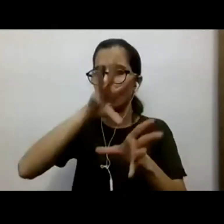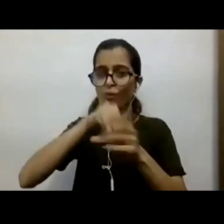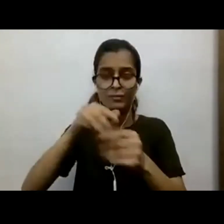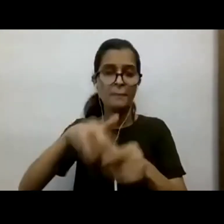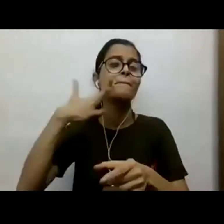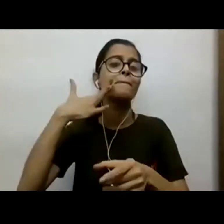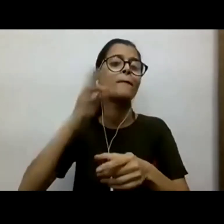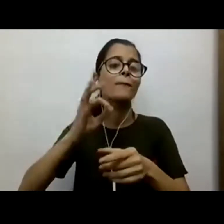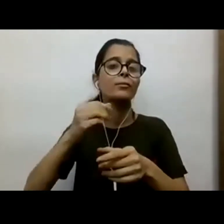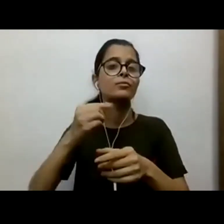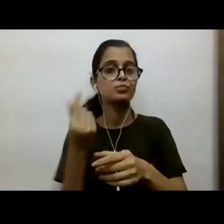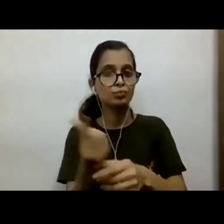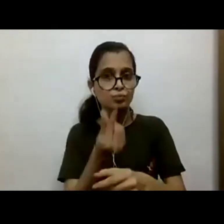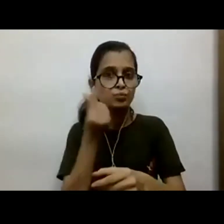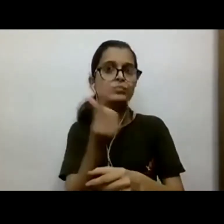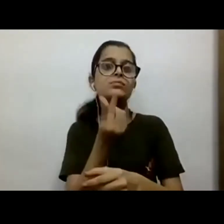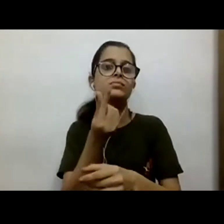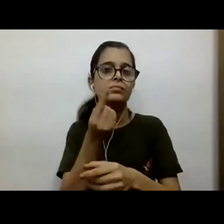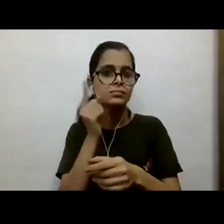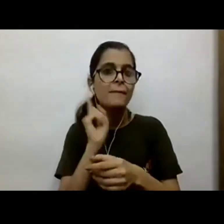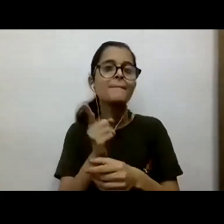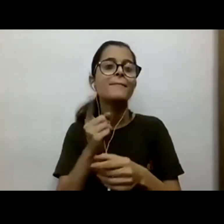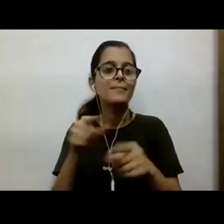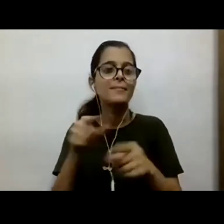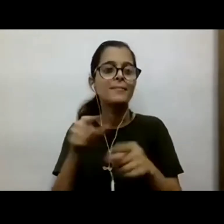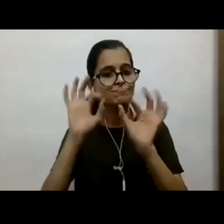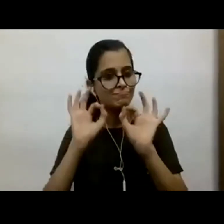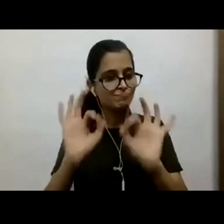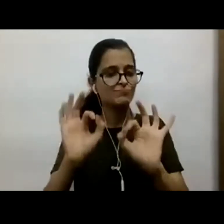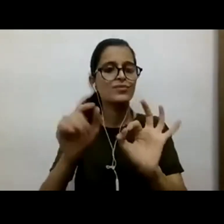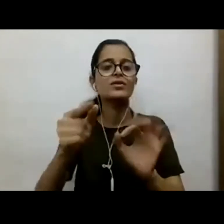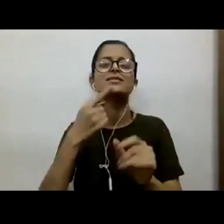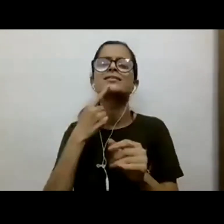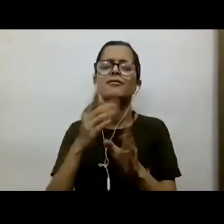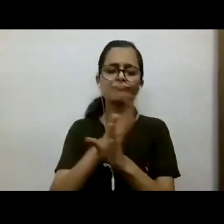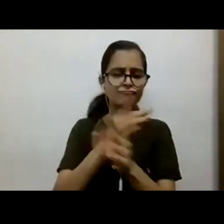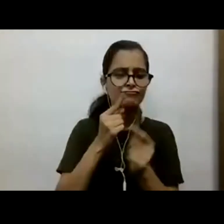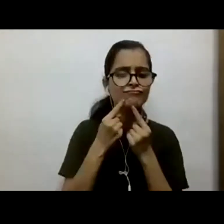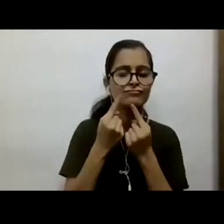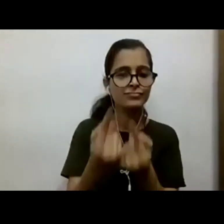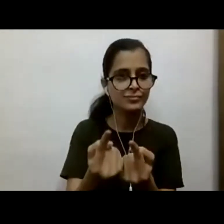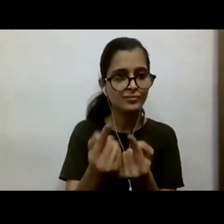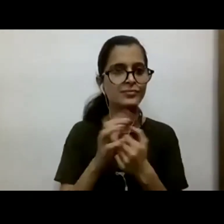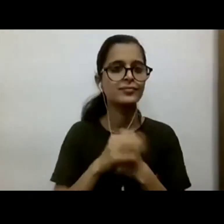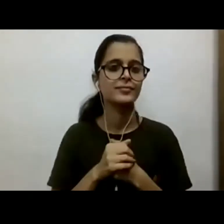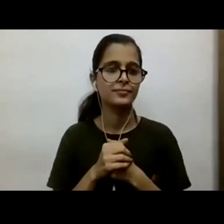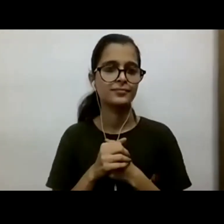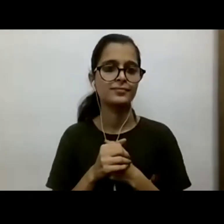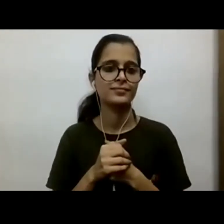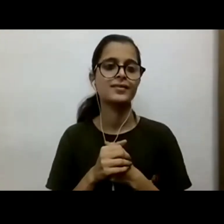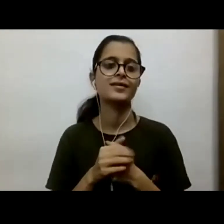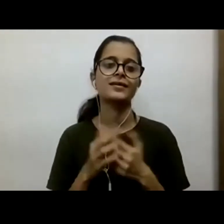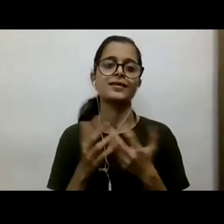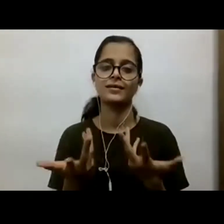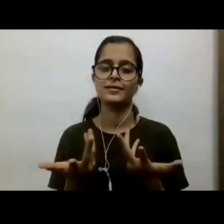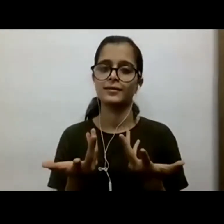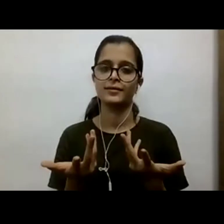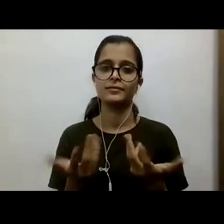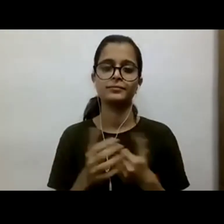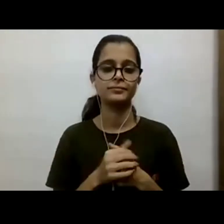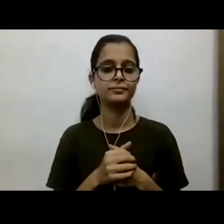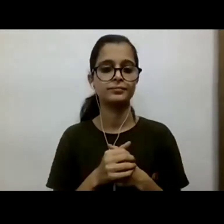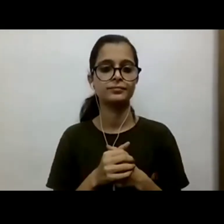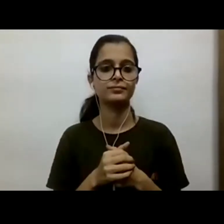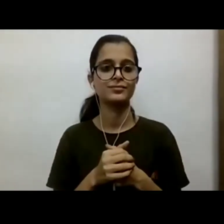And you're, what you said in the very beginning, or what I said about you in the very beginning, regarding, you know,